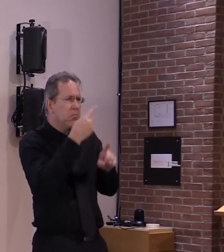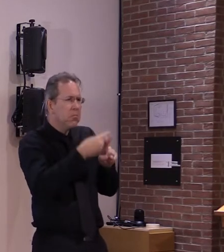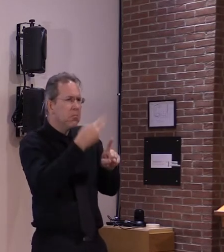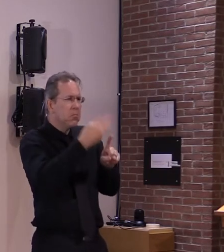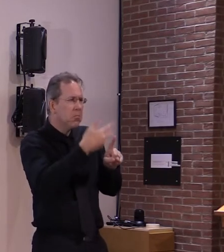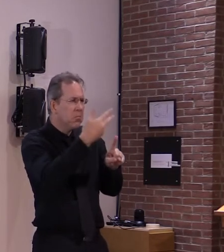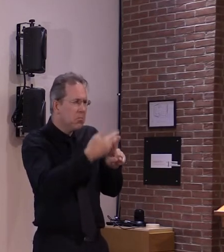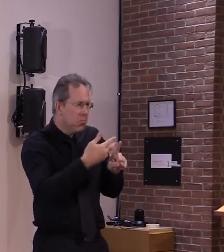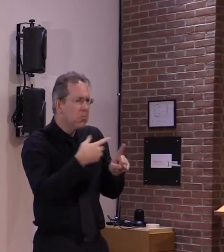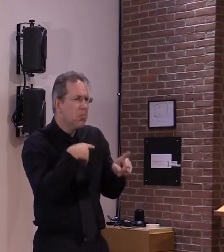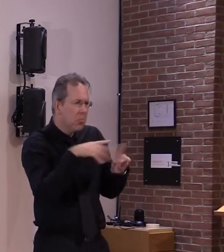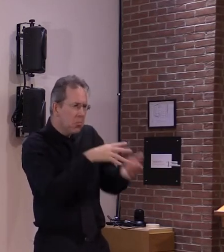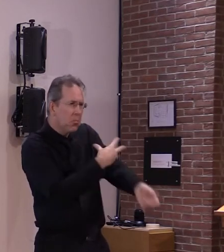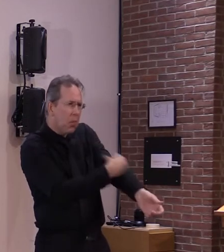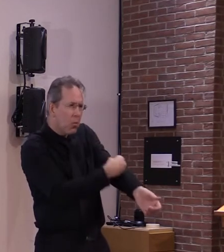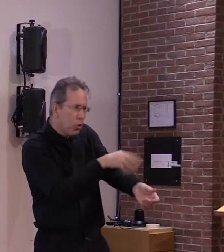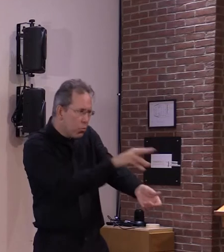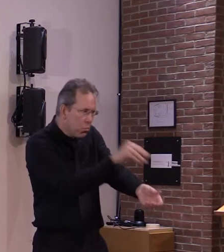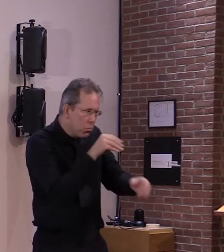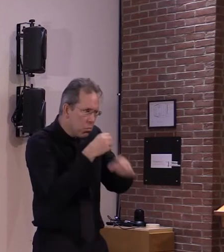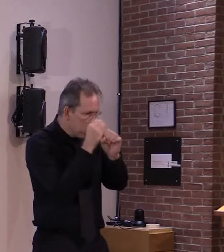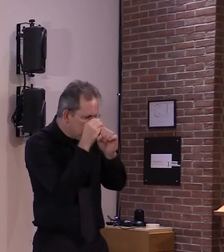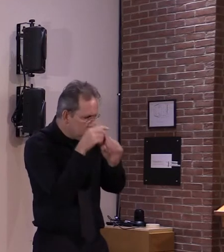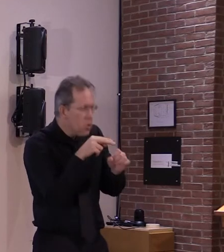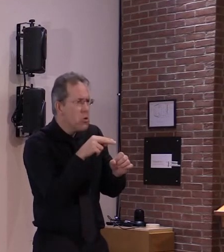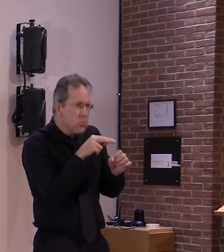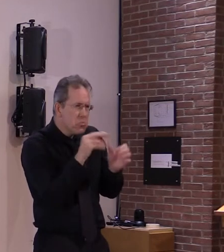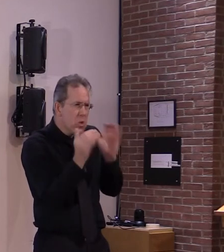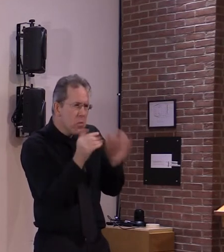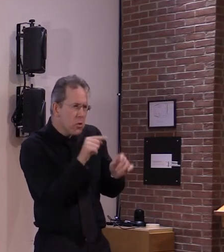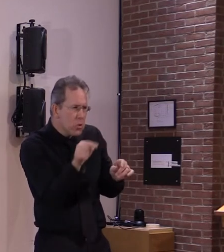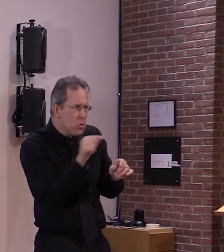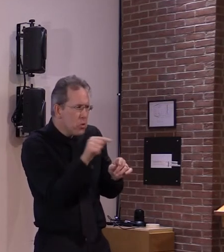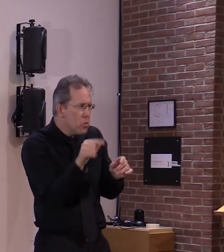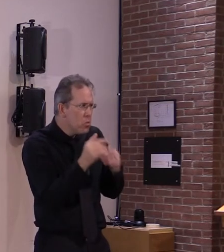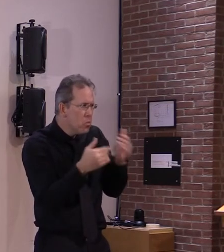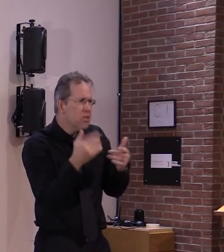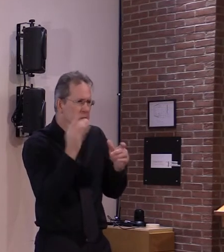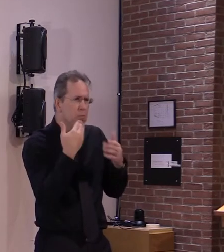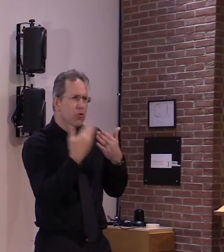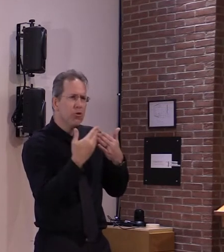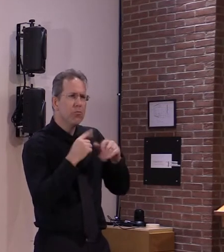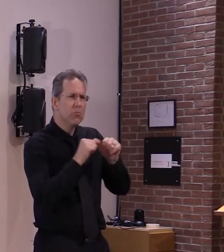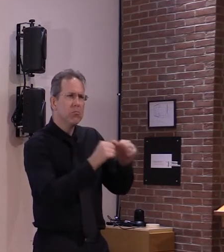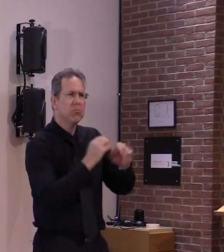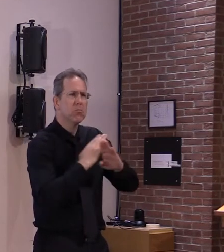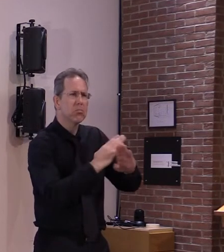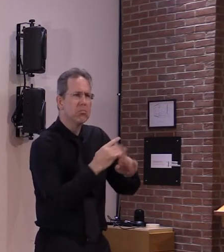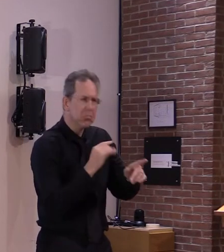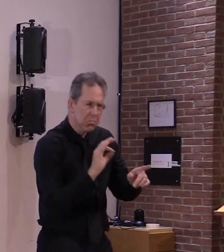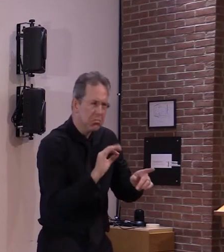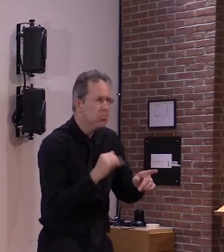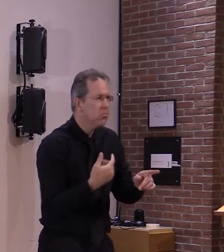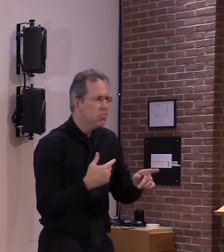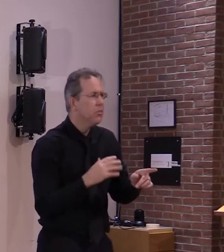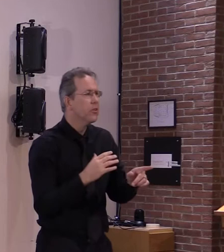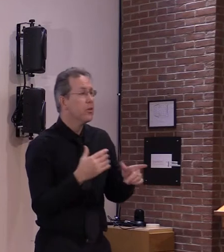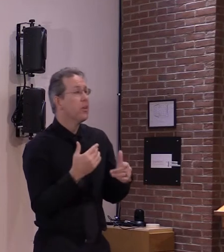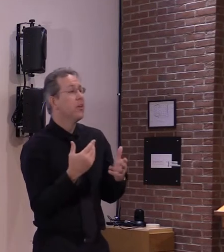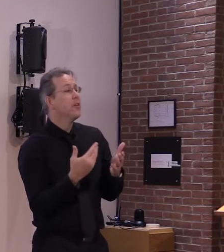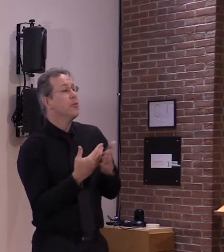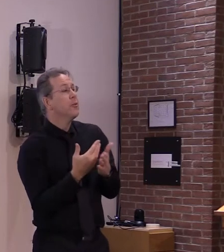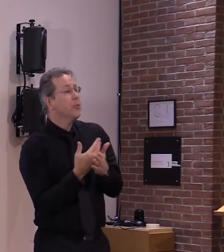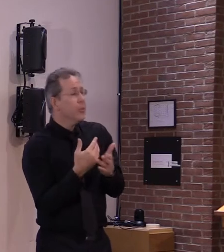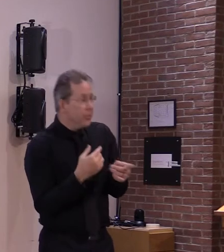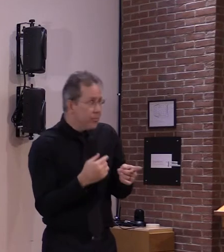vaccine approved uh hasn't had sufficient follow-up yet for us to really be able to answer your questions